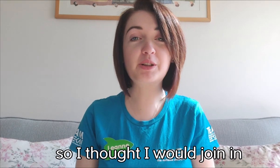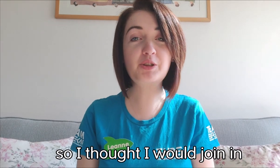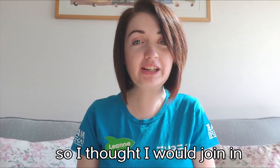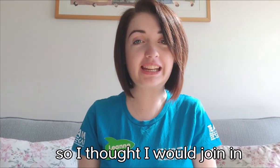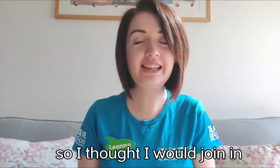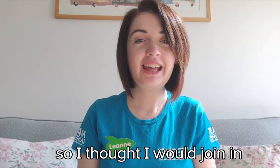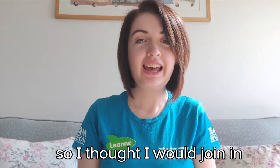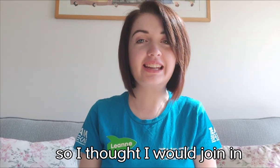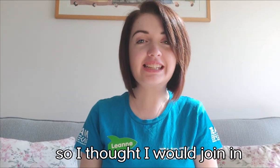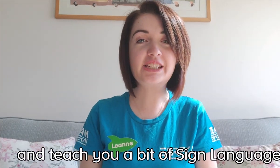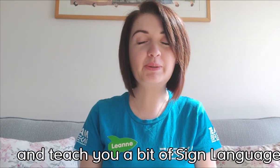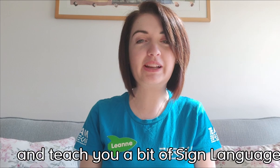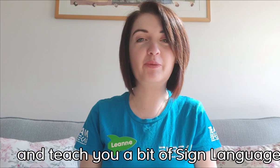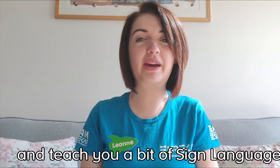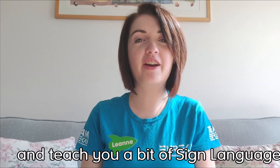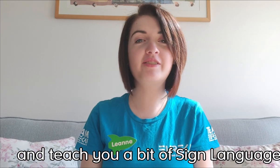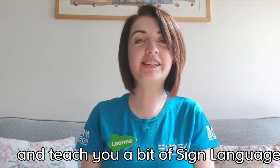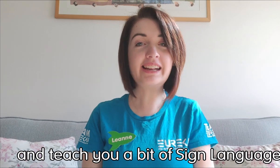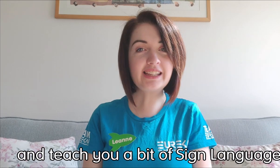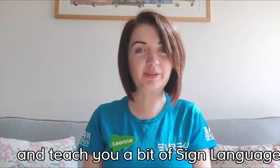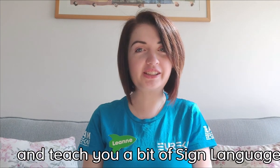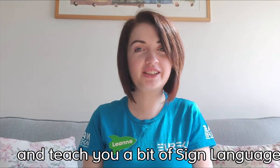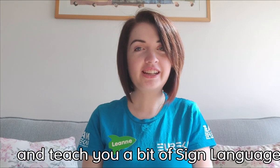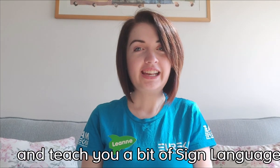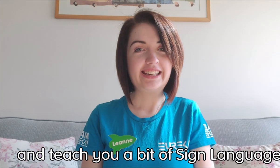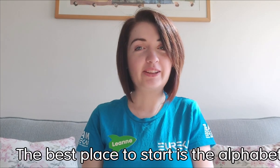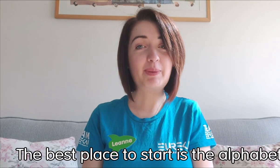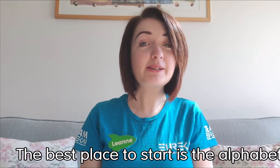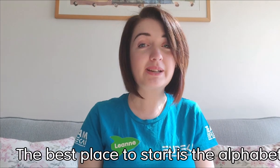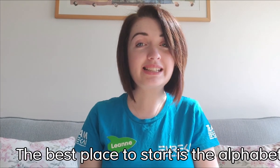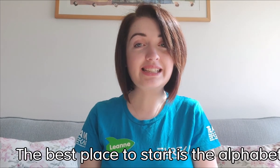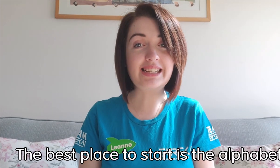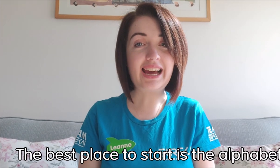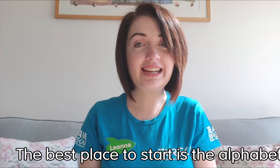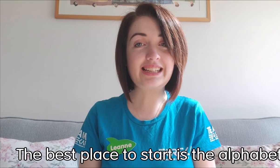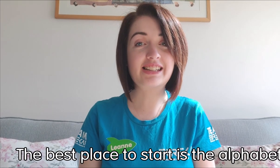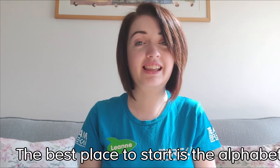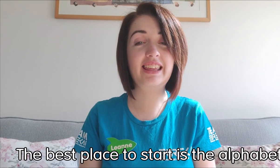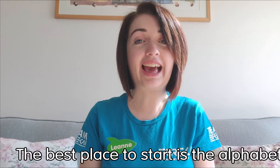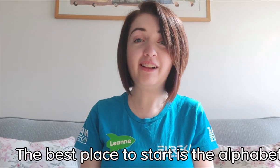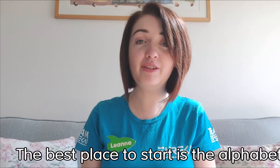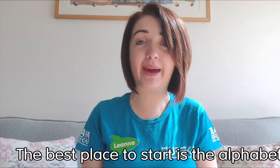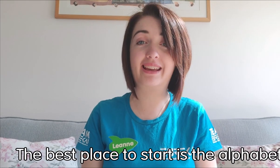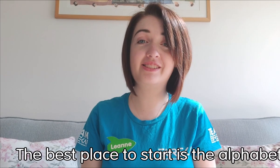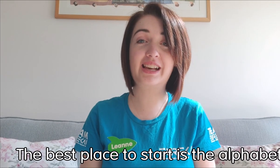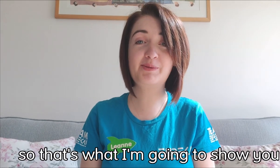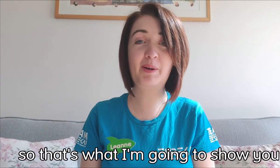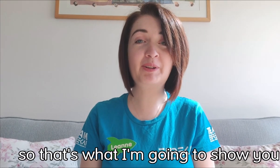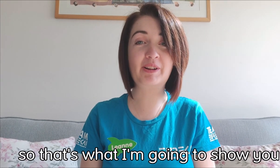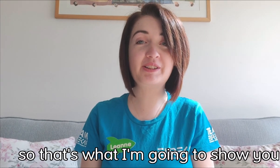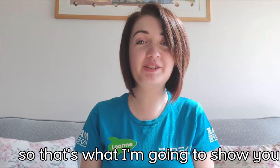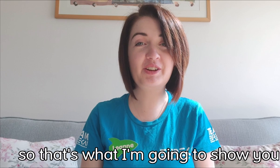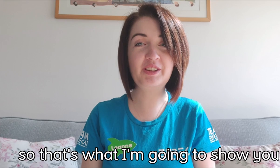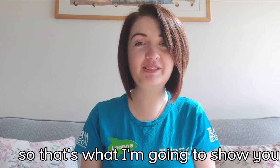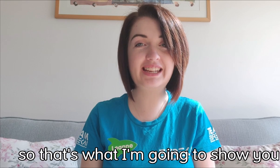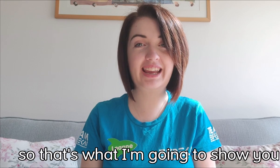would join in and teach you a little bit of sign language. Now the best place to start is actually the alphabet, so that's what I'm going to show you today.